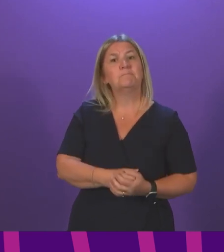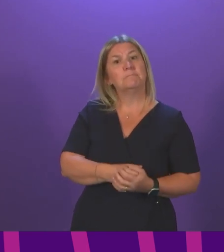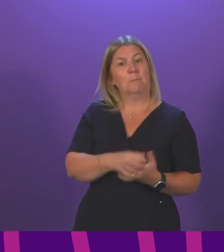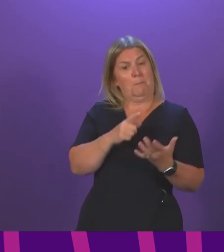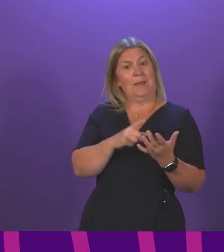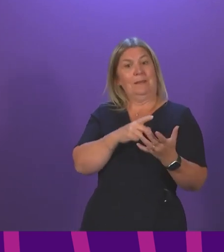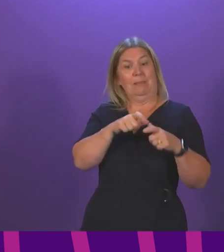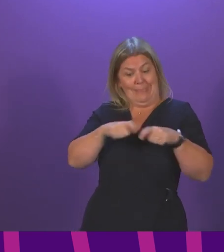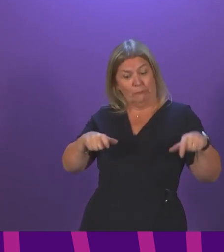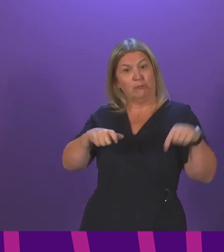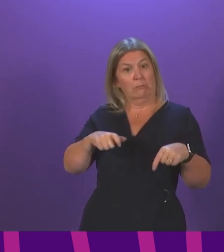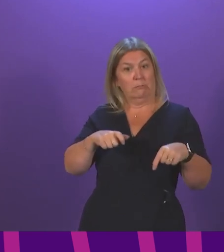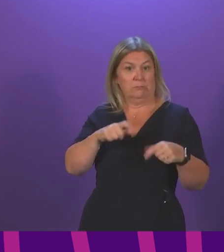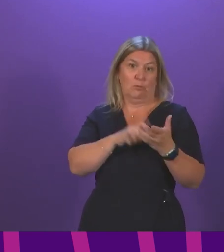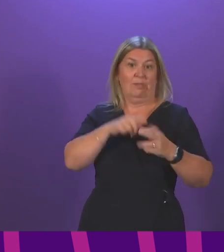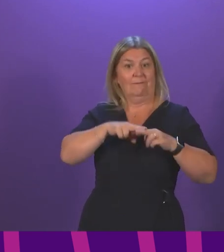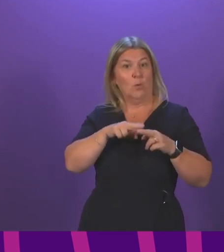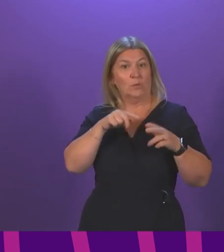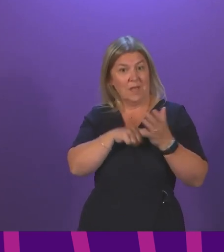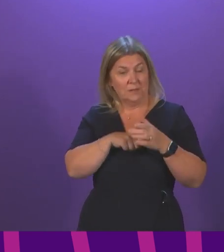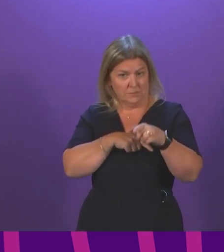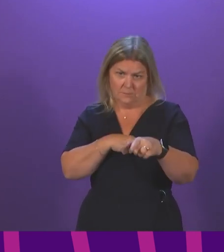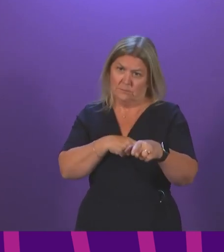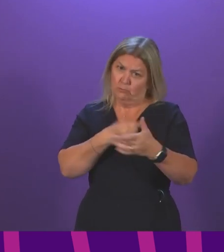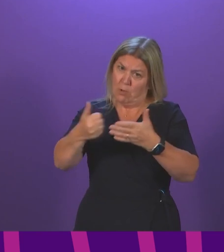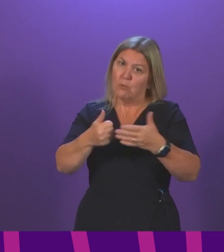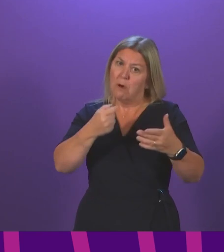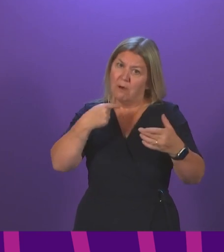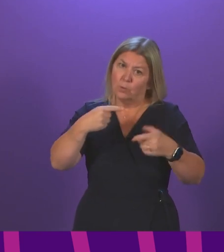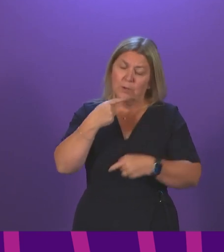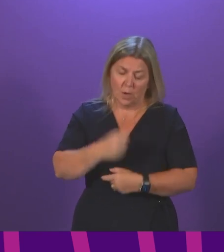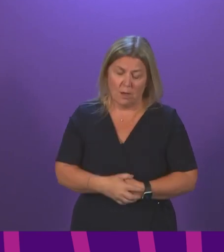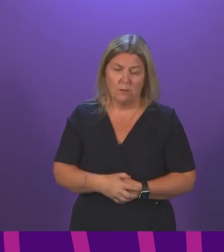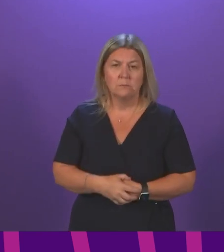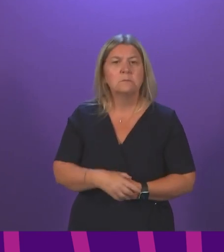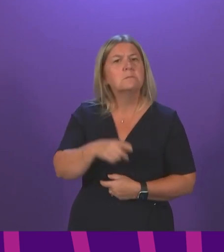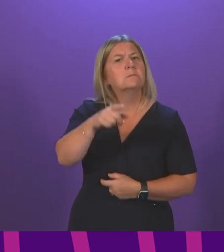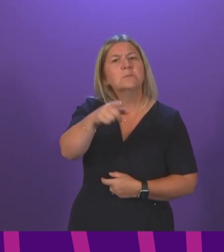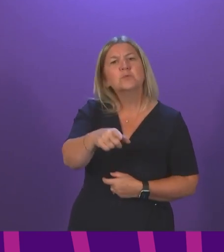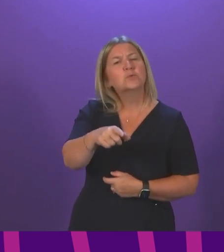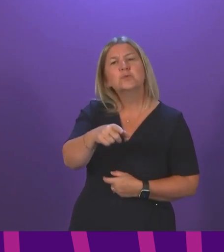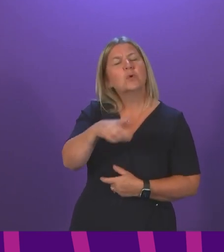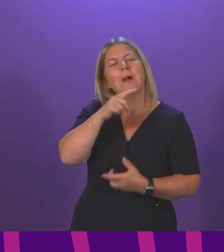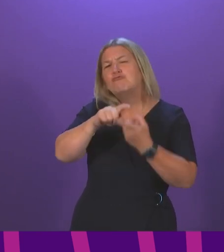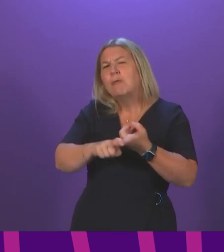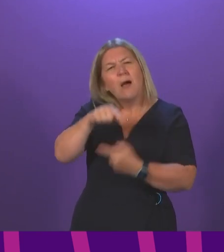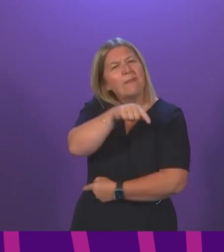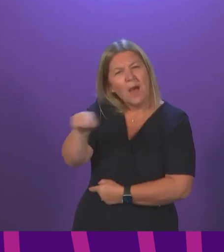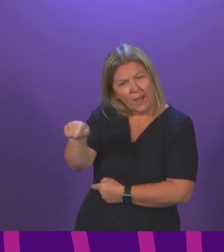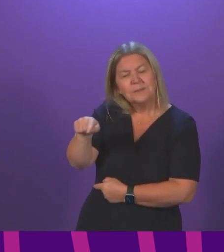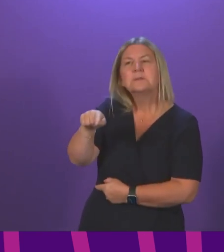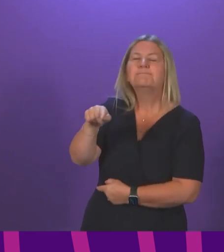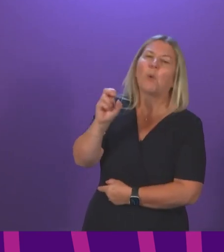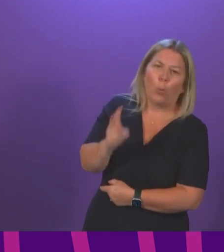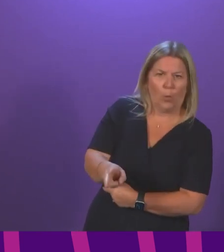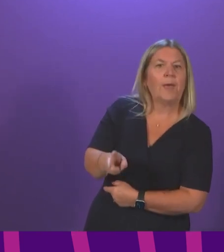really important part of our overall response, but one of the constraints, which means it doesn't make sense to put too much reliance on them for the kind